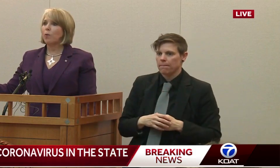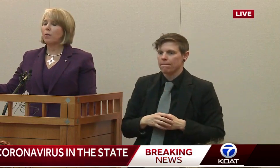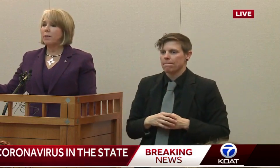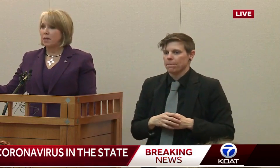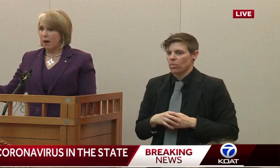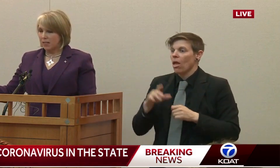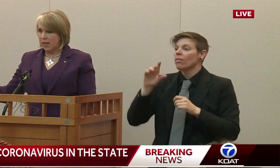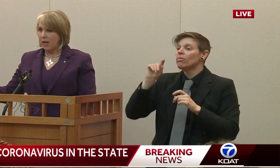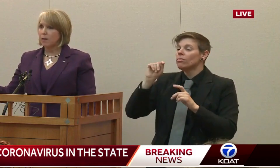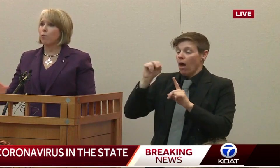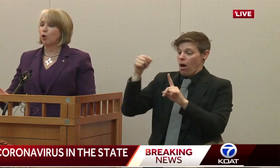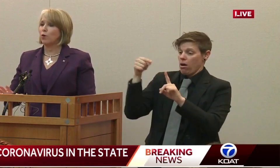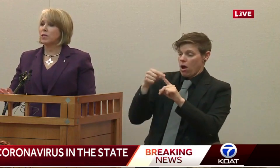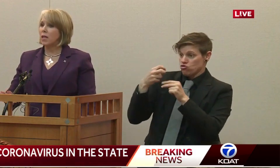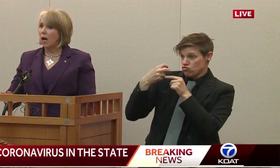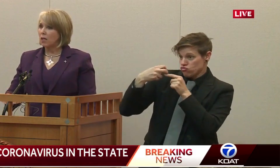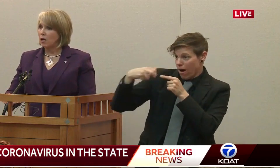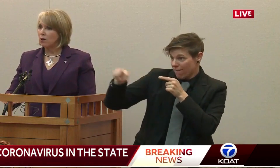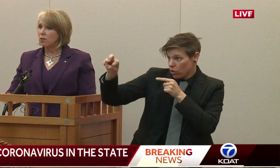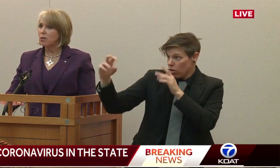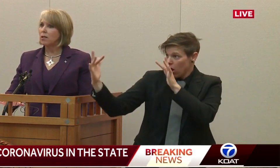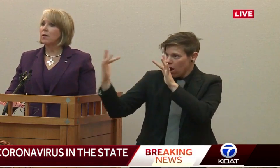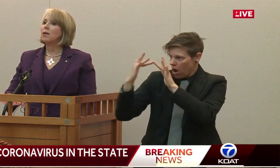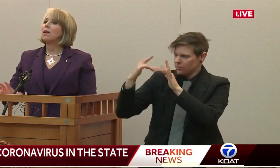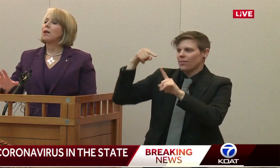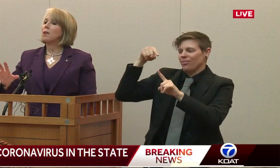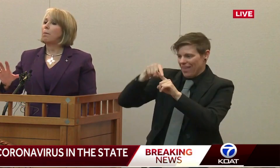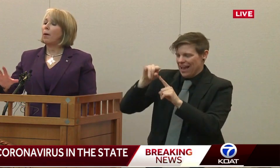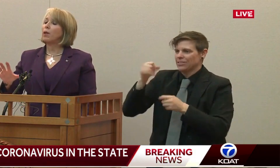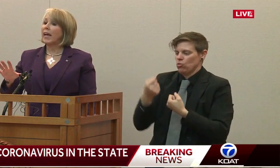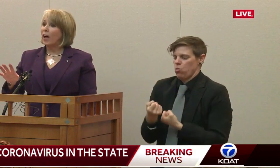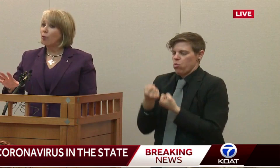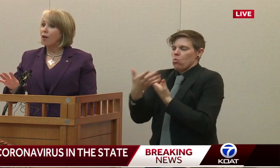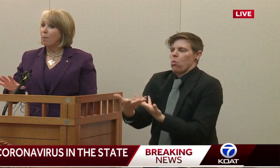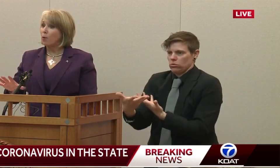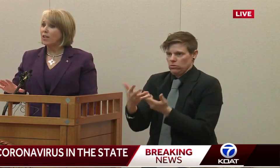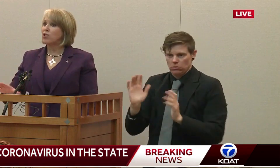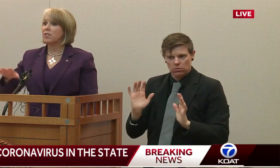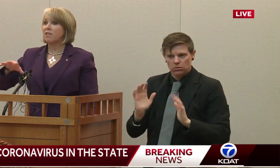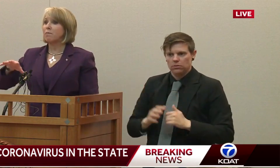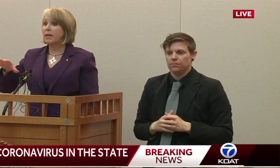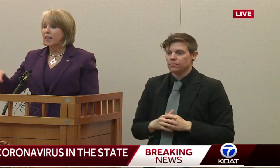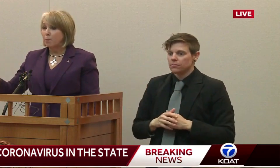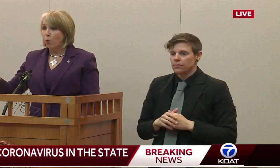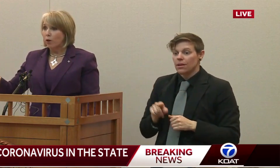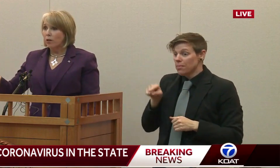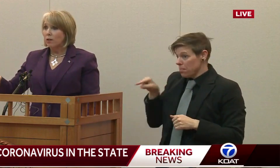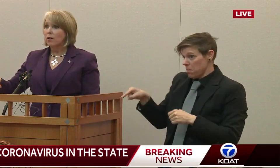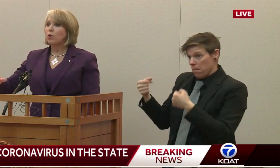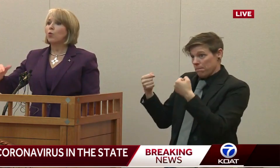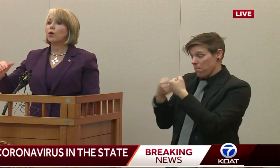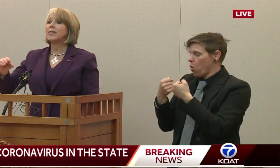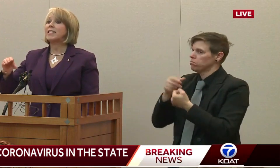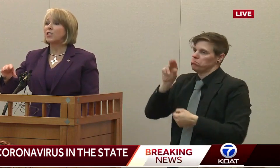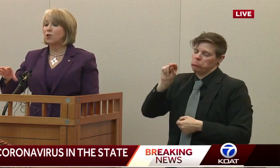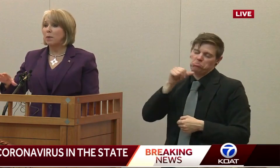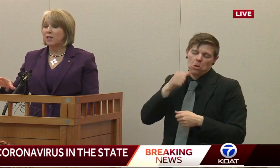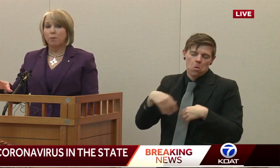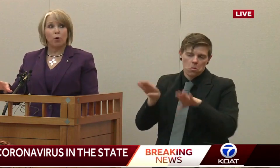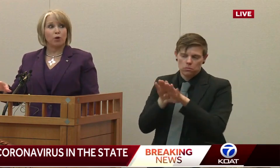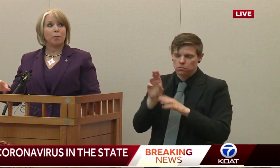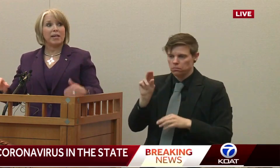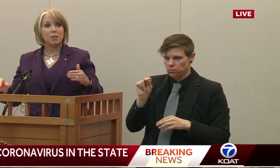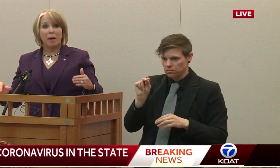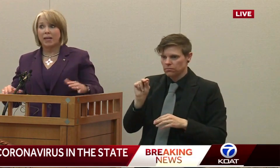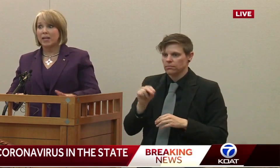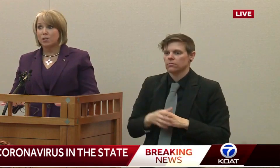So we want to minimize that. The border is not closed. The public health operations that have been at the border will continue to